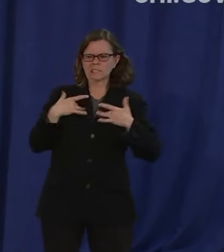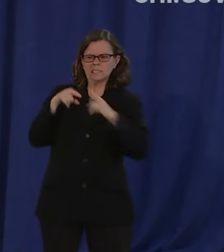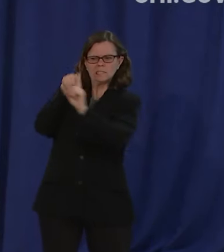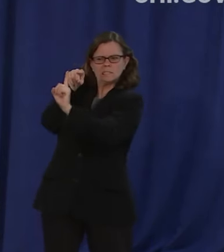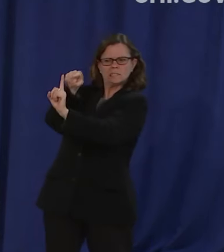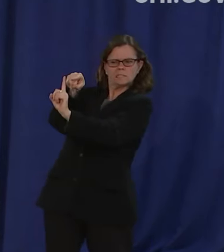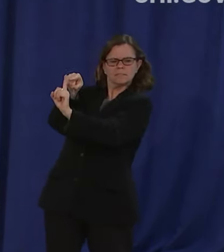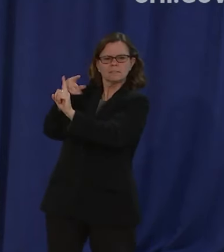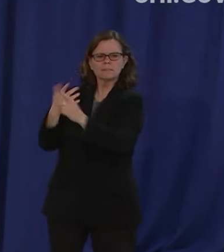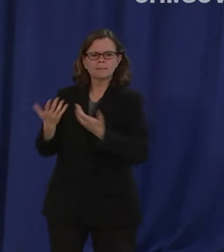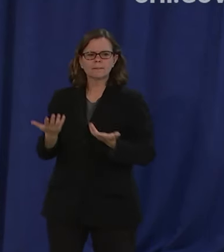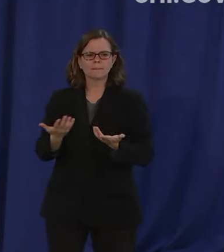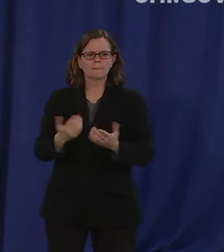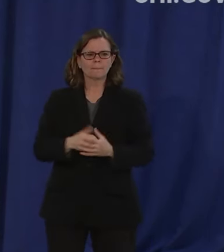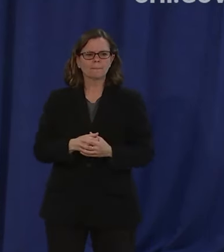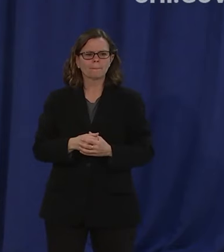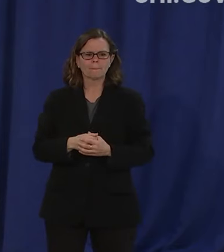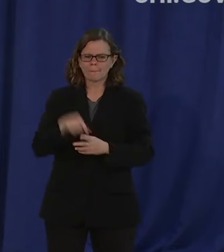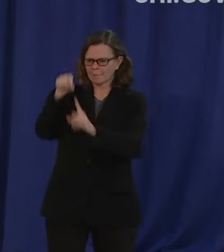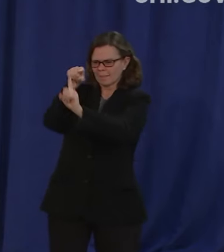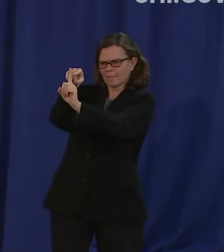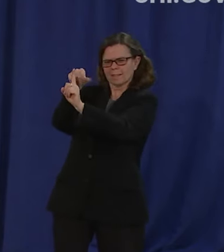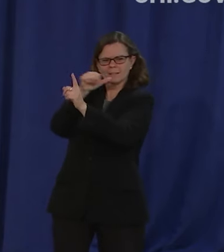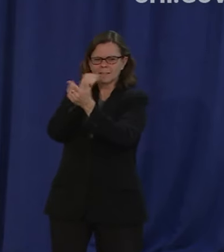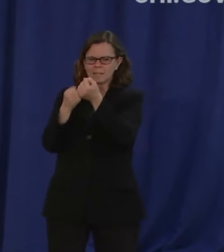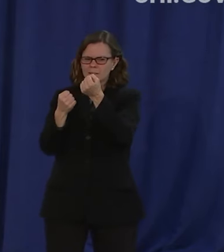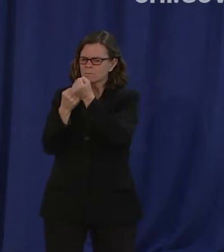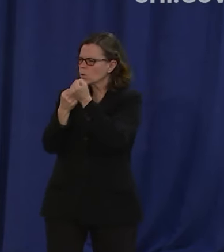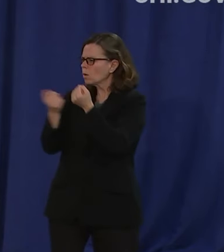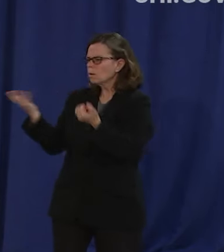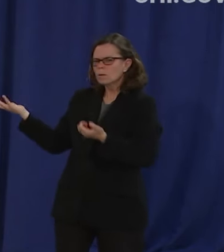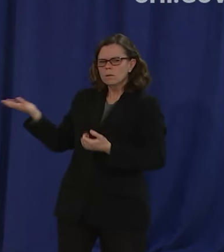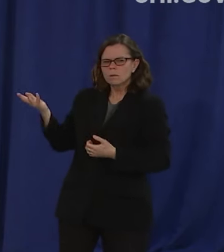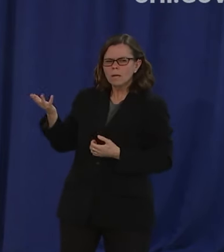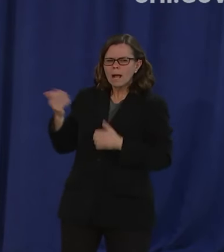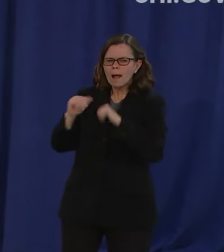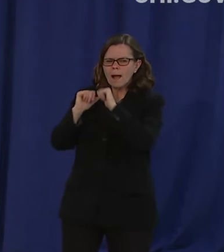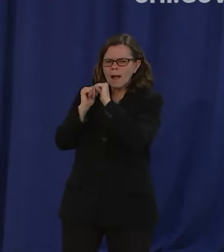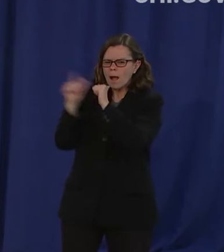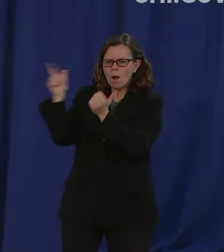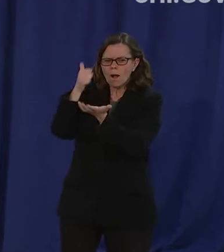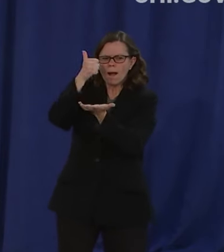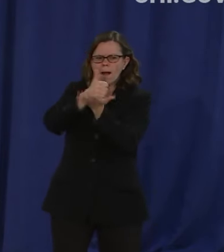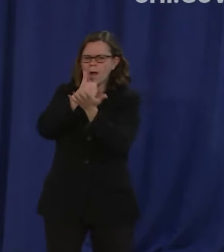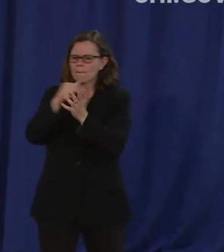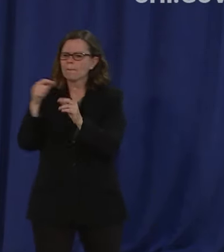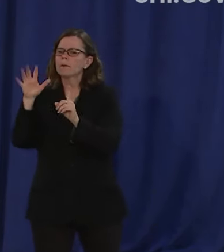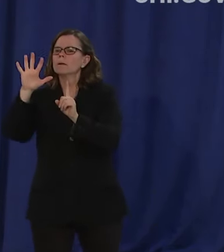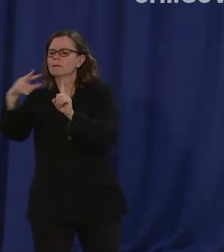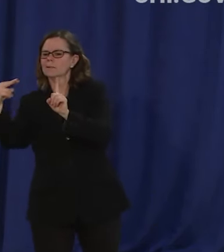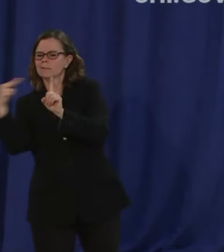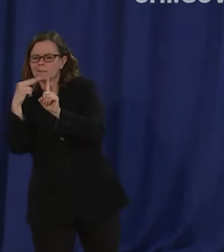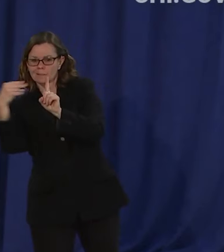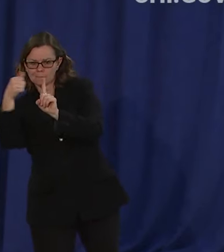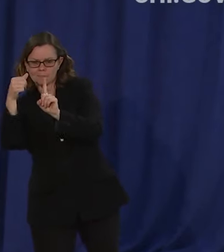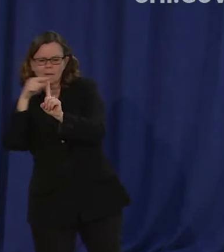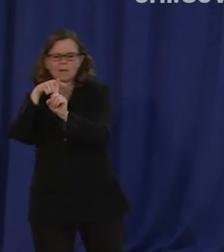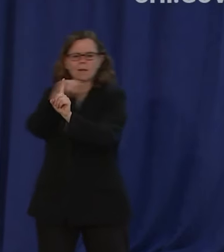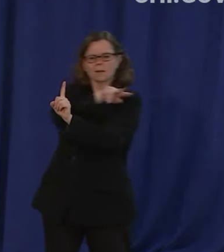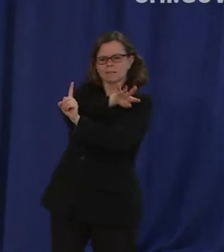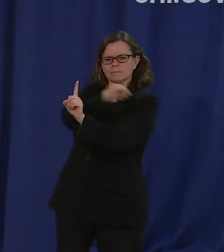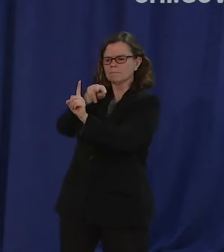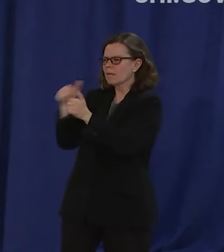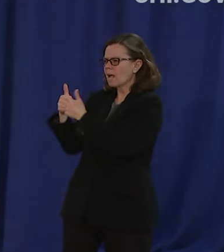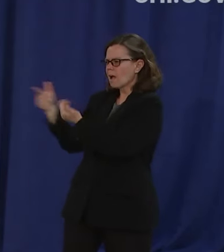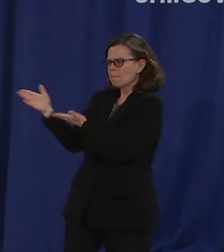do you have any specific thoughts on helps for on help for both sides well look you know it's no secret and I've said this many